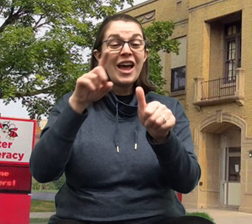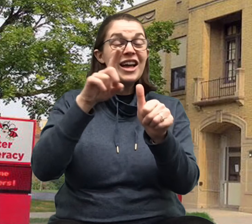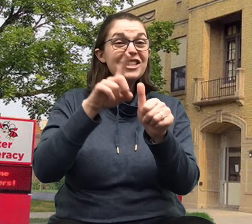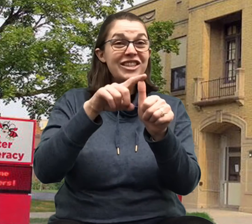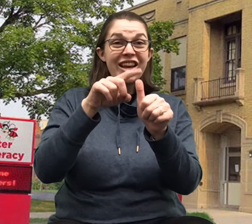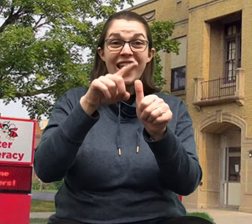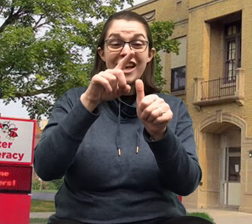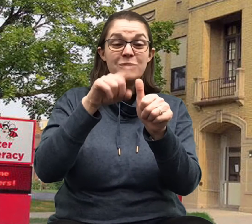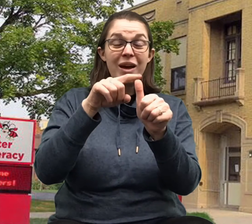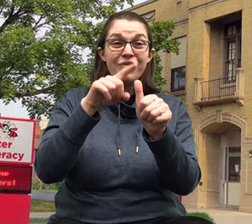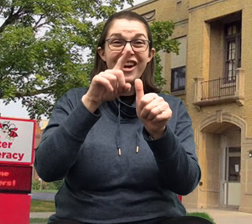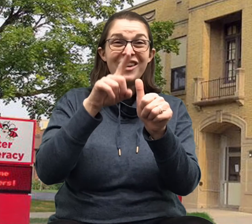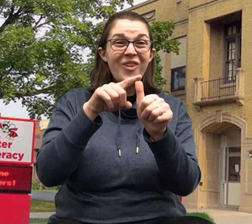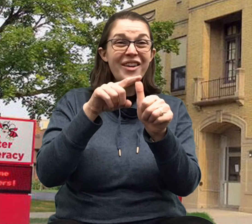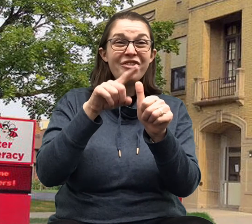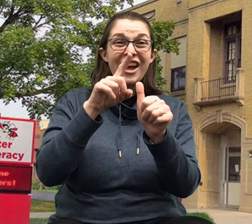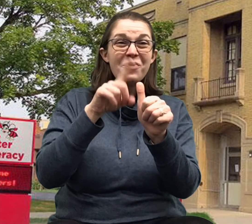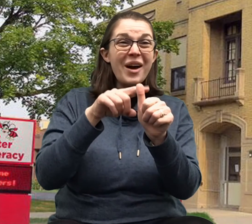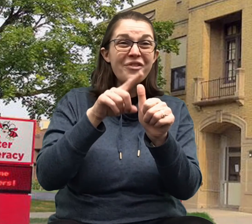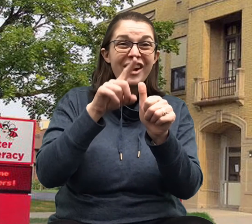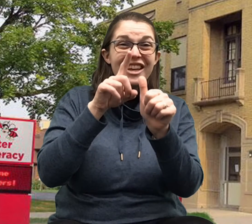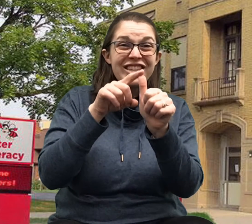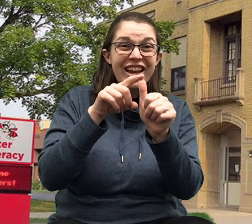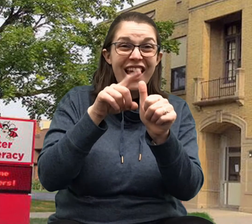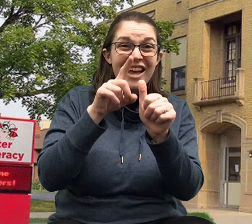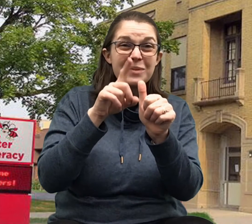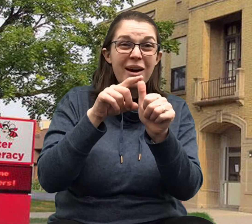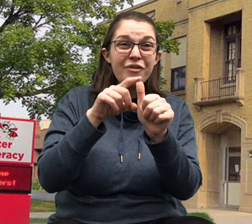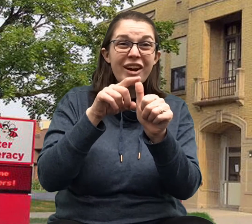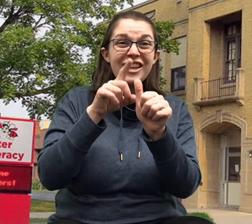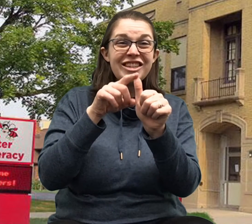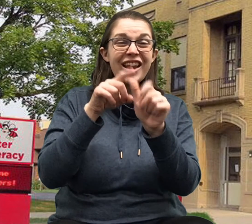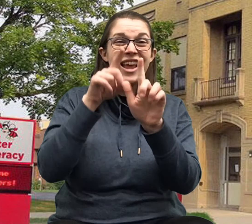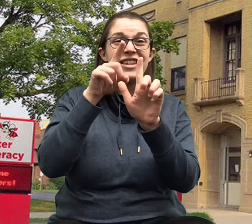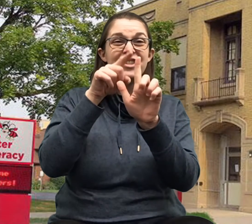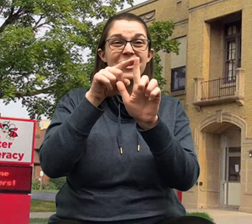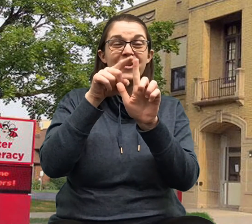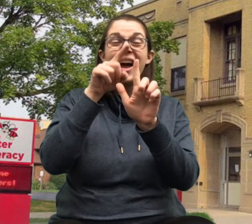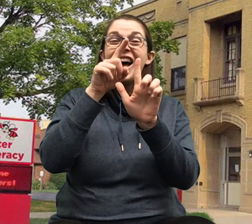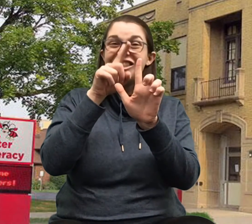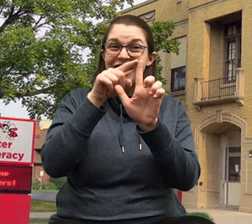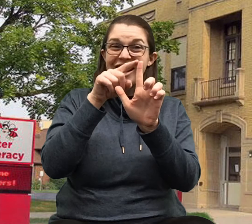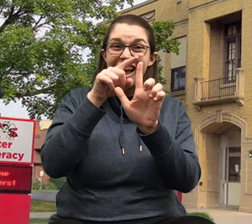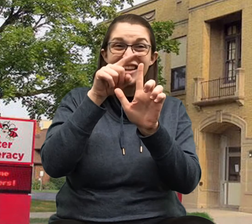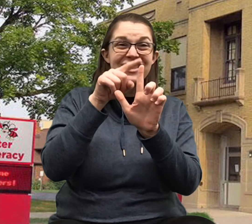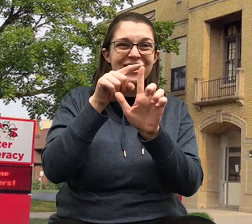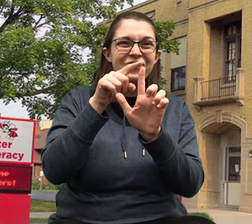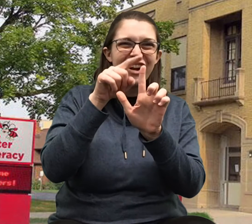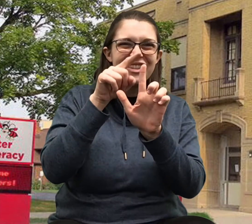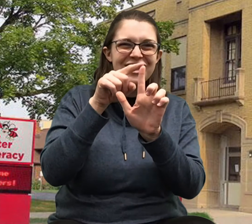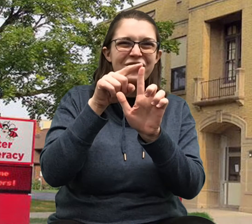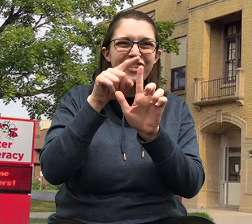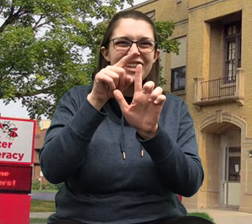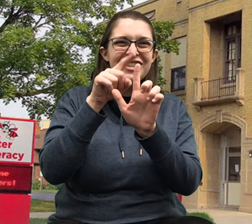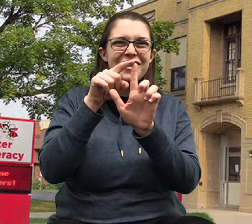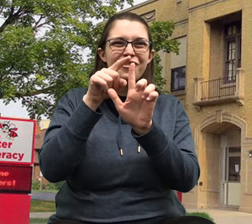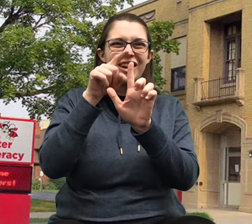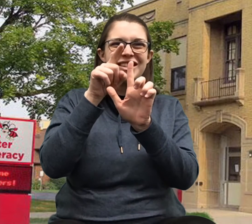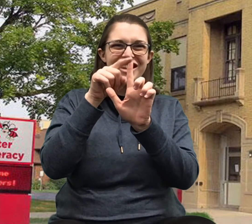Johnny has one friend, one friend, one friend. Johnny has one friend, Johnny has two. Johnny has two friends, two friends, two friends. Johnny